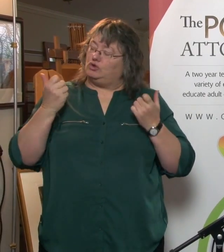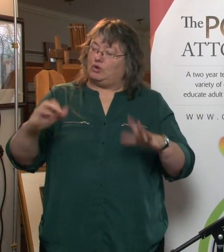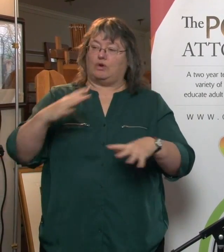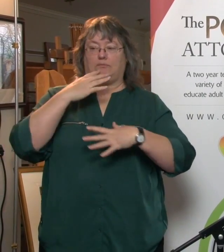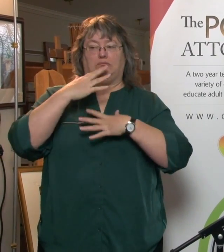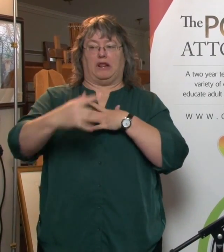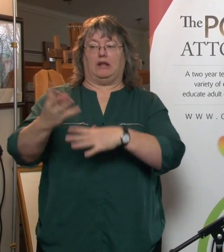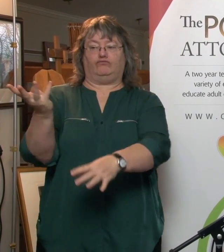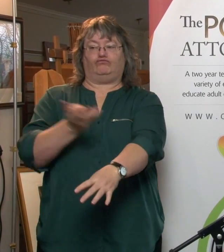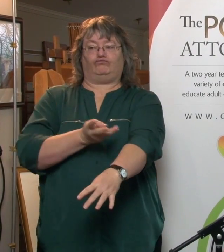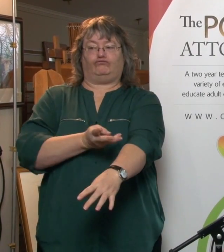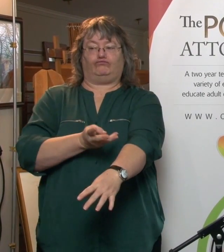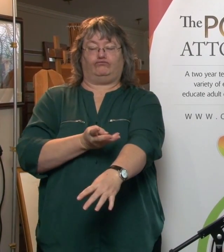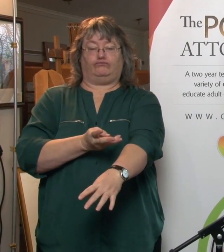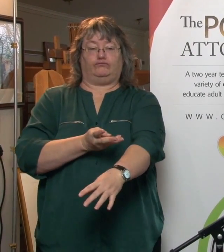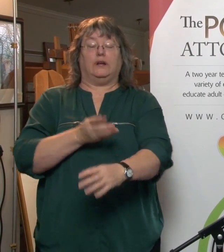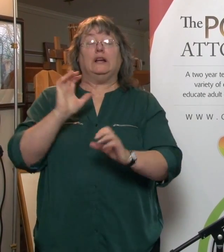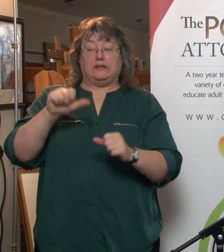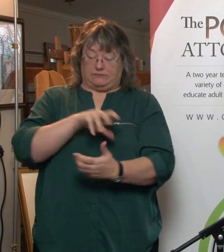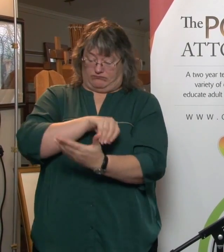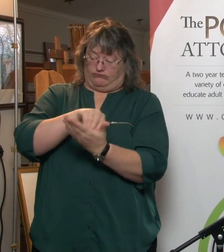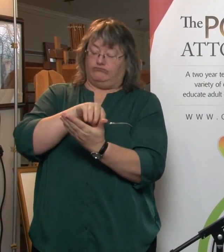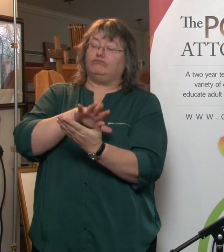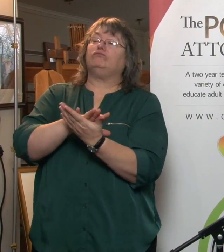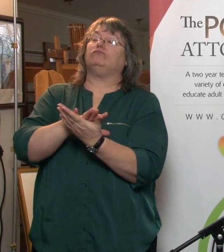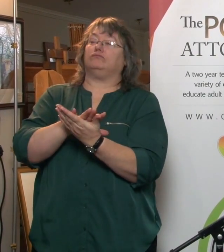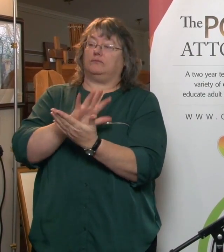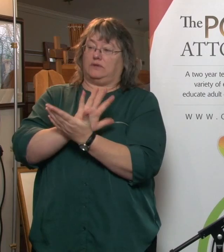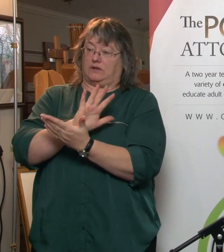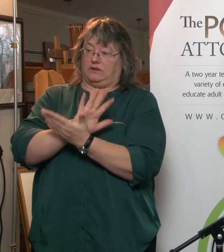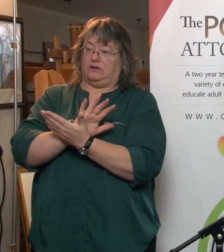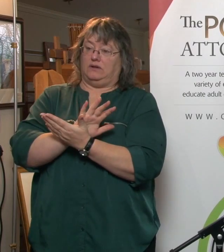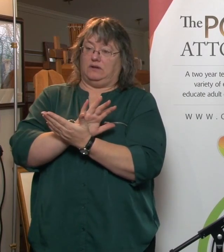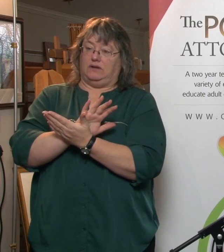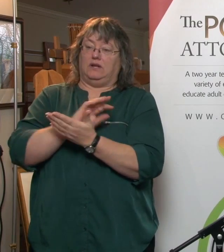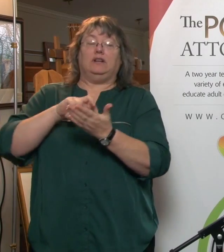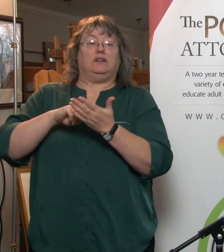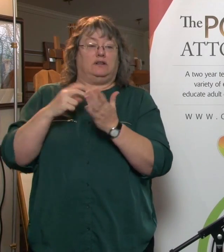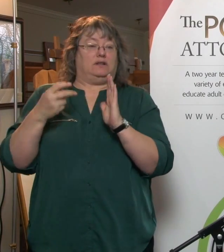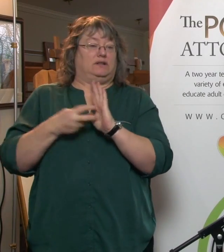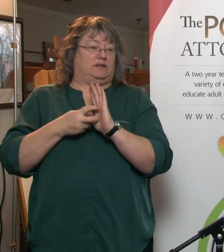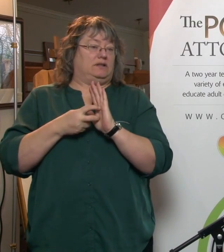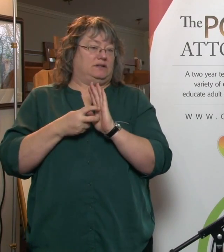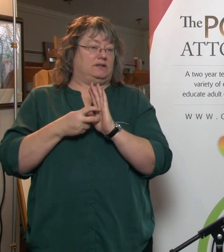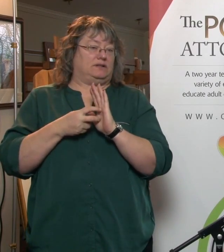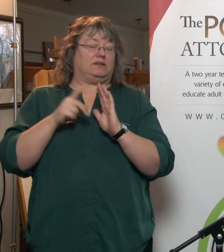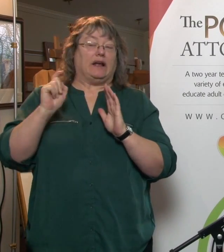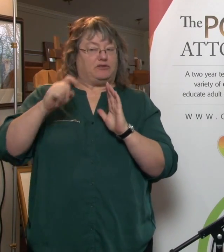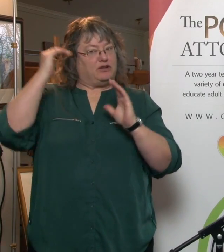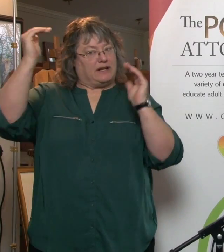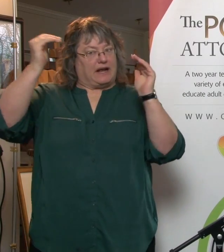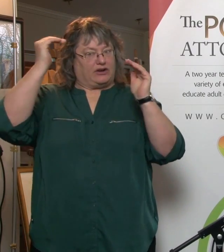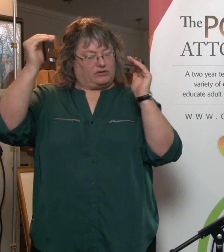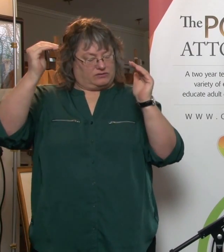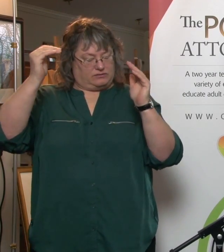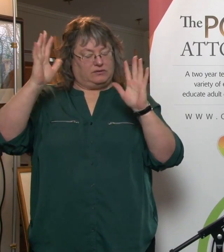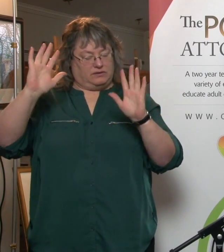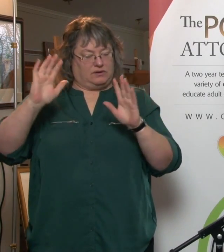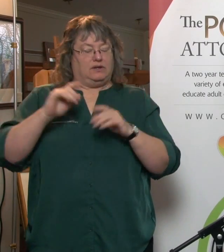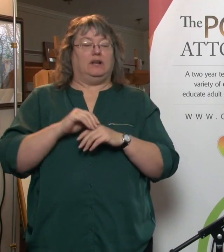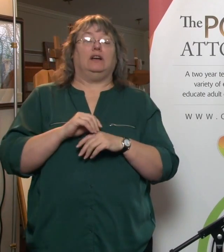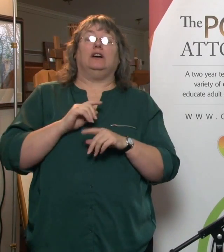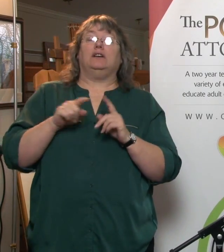transfusion, they can put that in the document, and that would have to be, you have to be an adult to do this in any event.